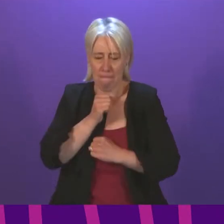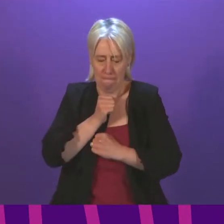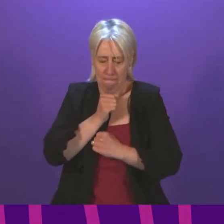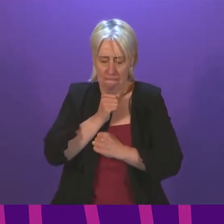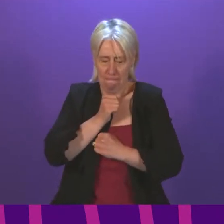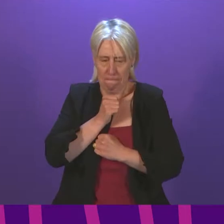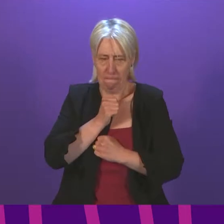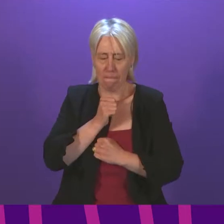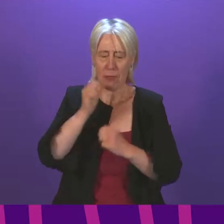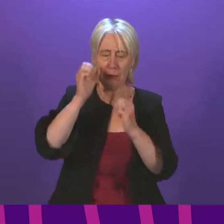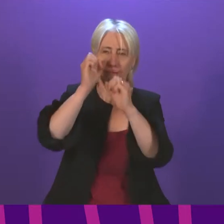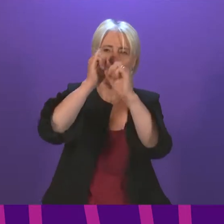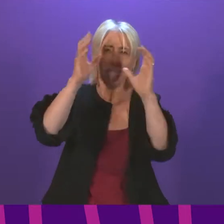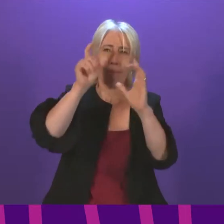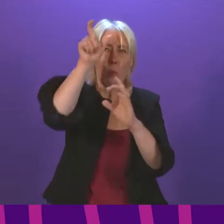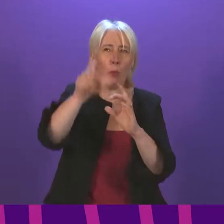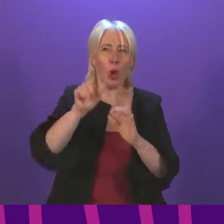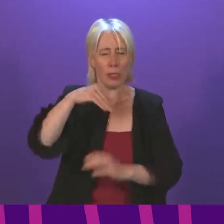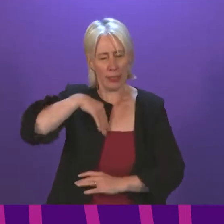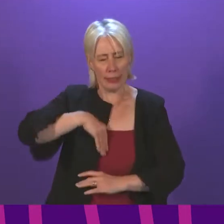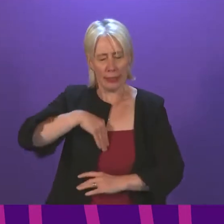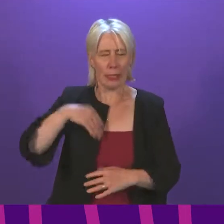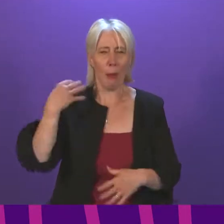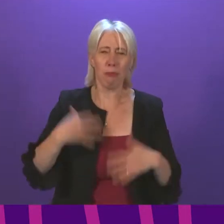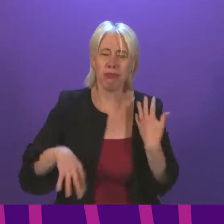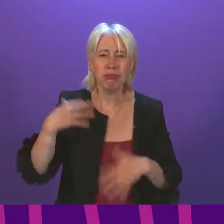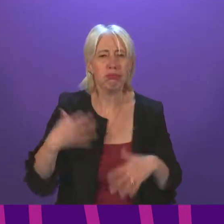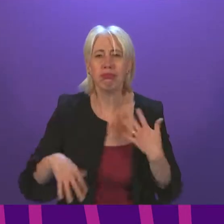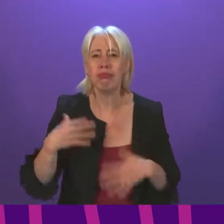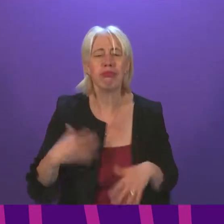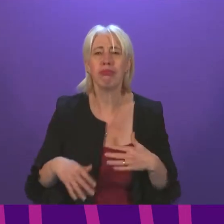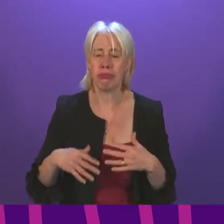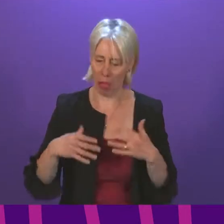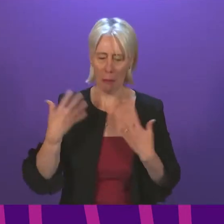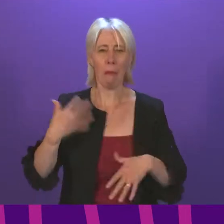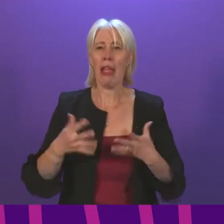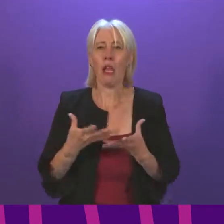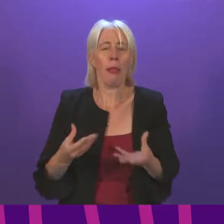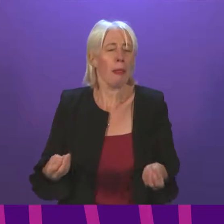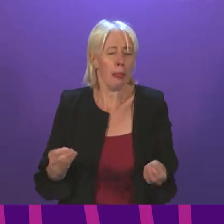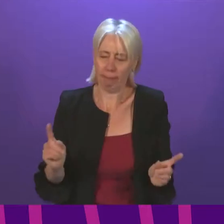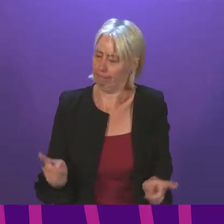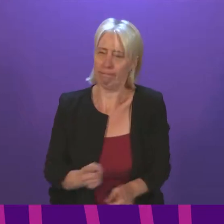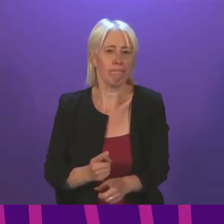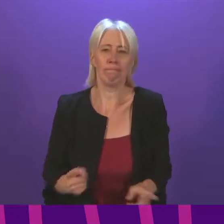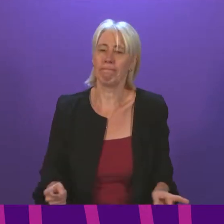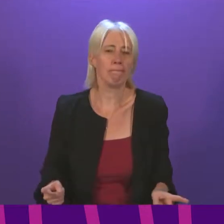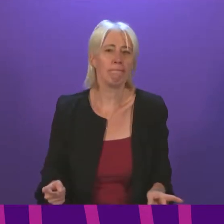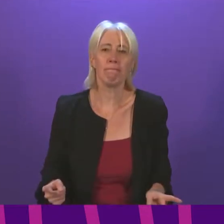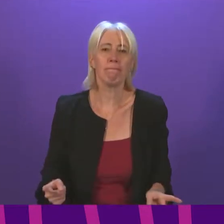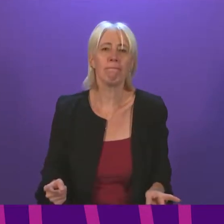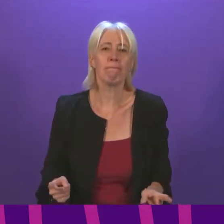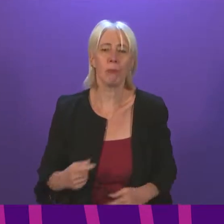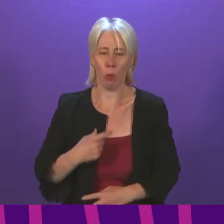hurting inside, someone whose pain simply will not go away, someone who is feeling